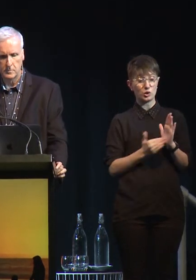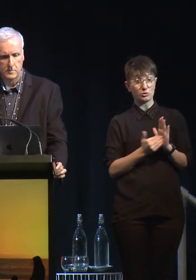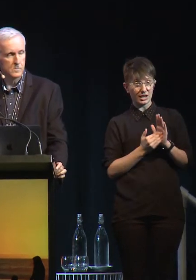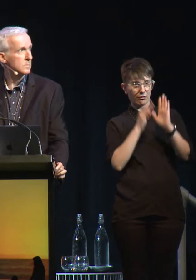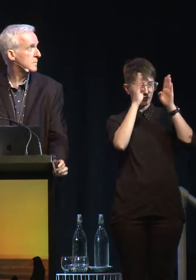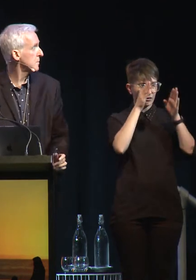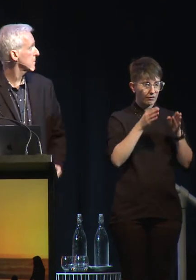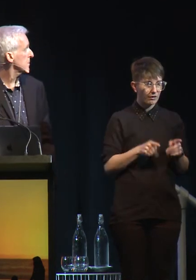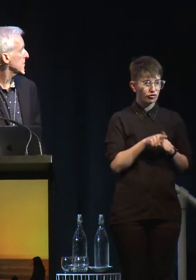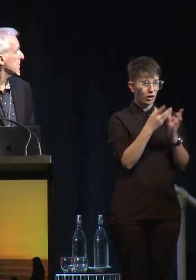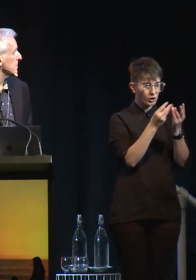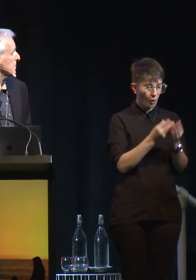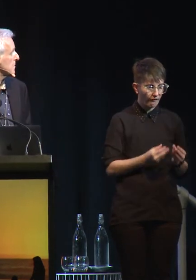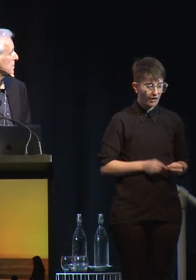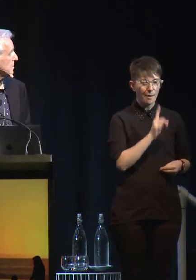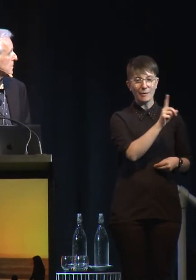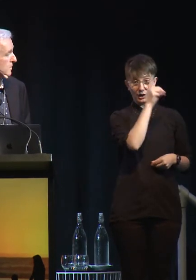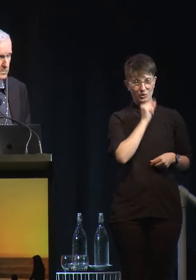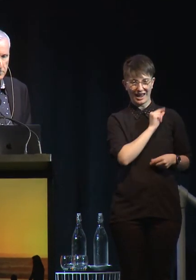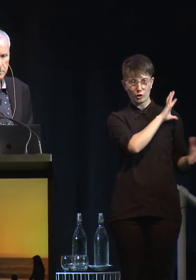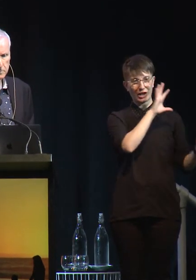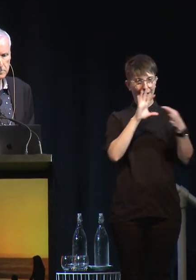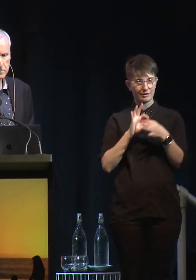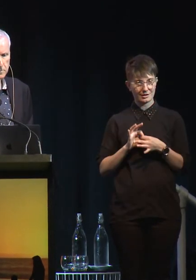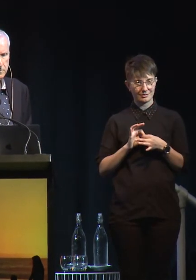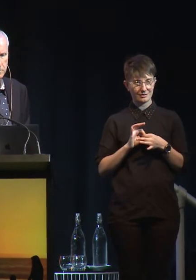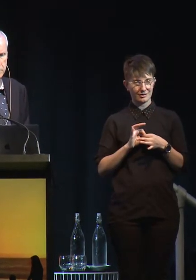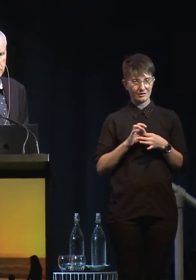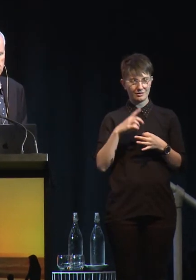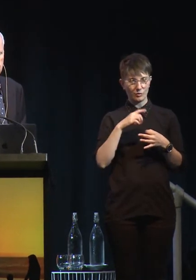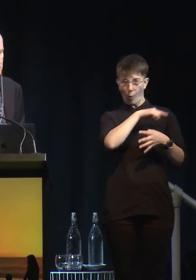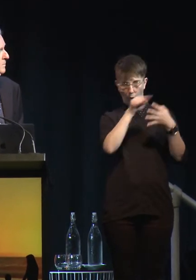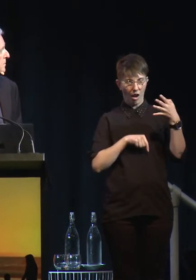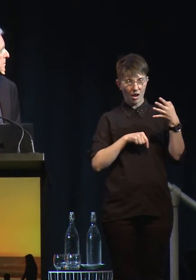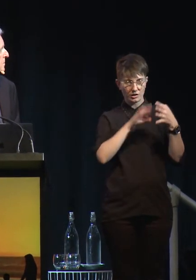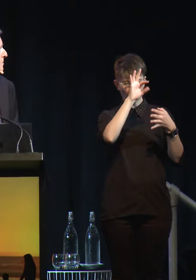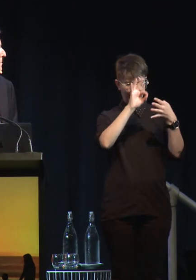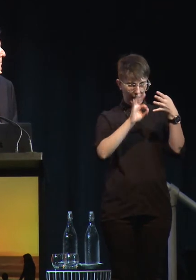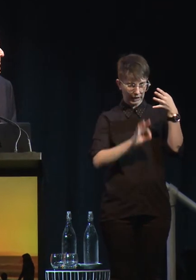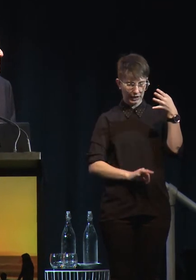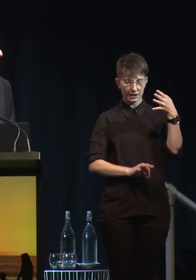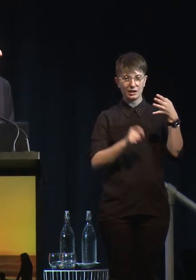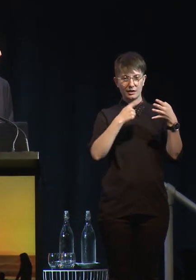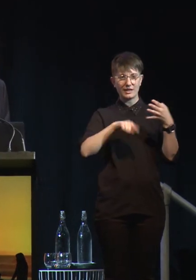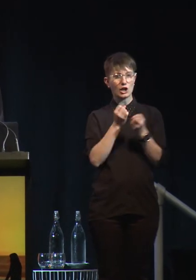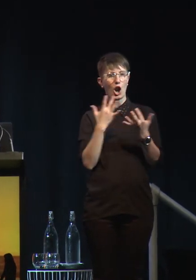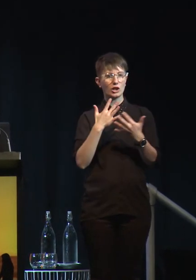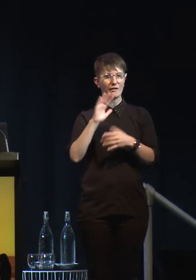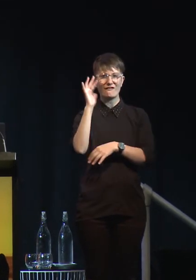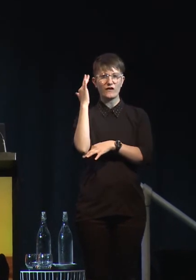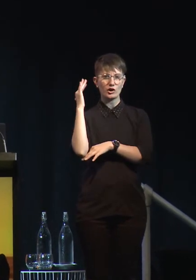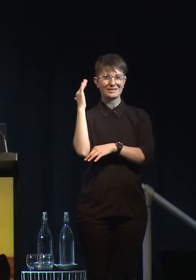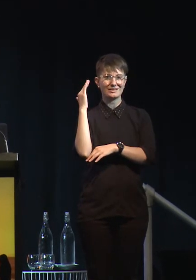absolutely connect the dots to all of these things. There is an enormous amount of deforestation here, mostly for grazing.